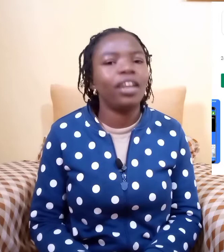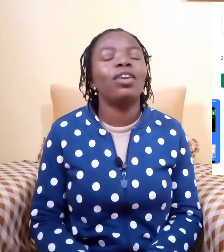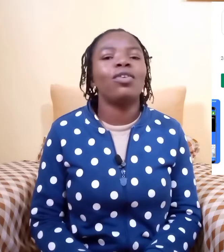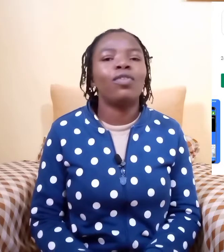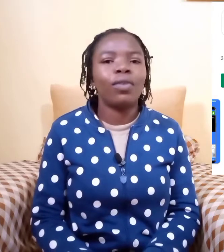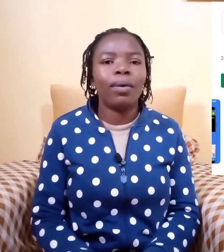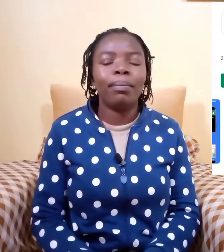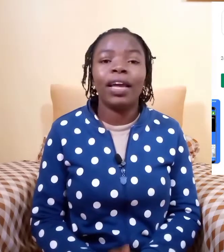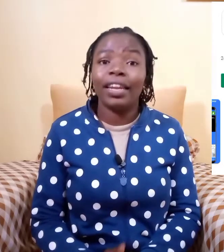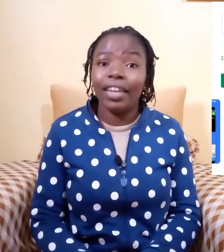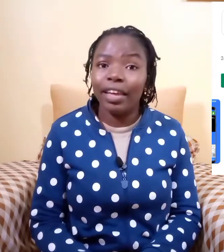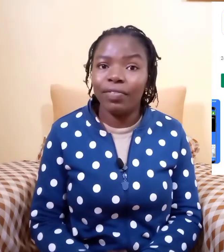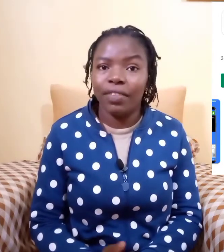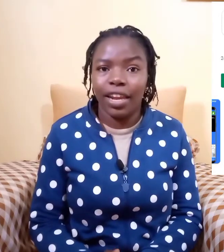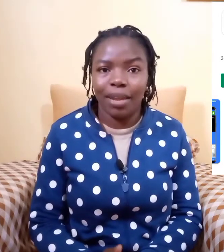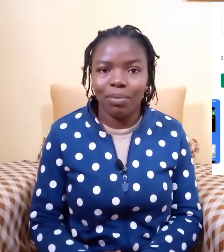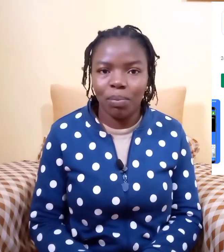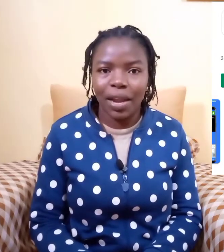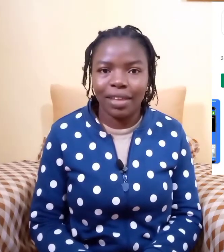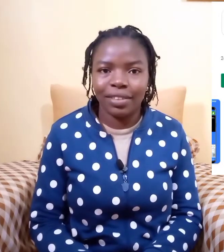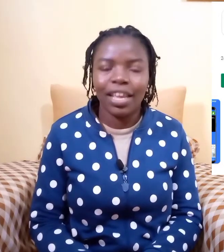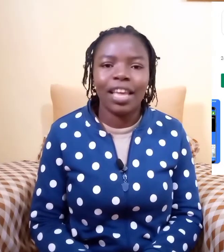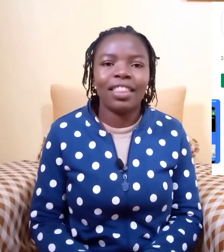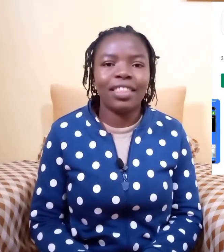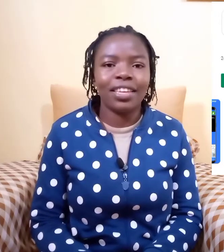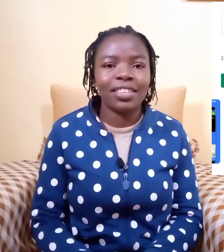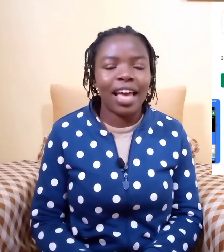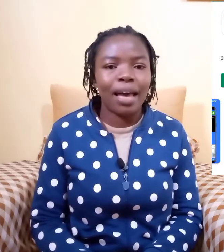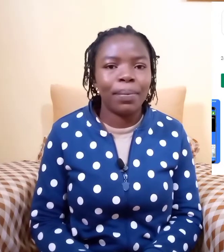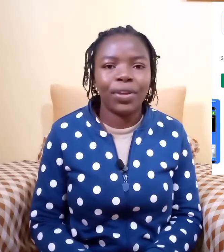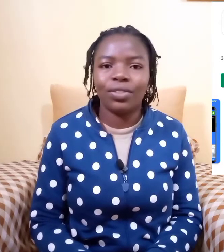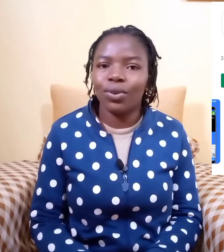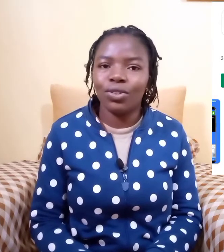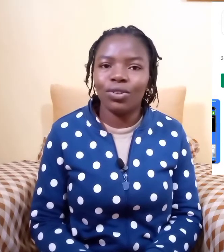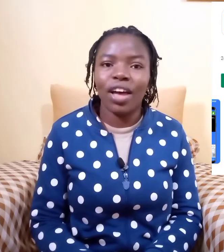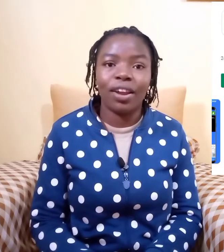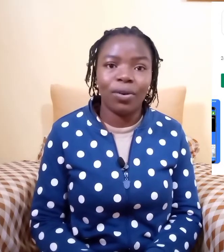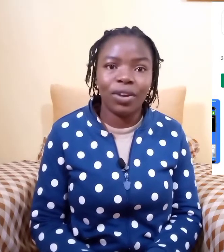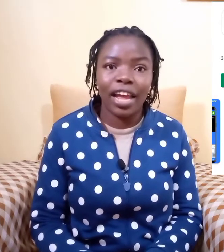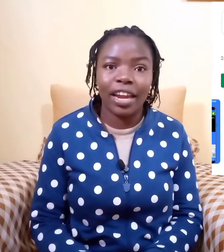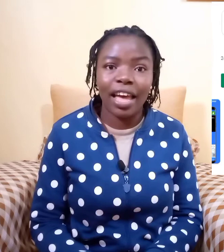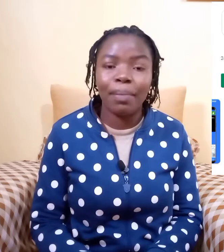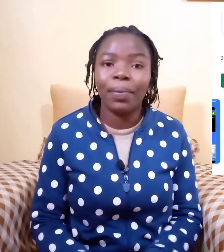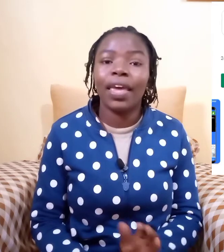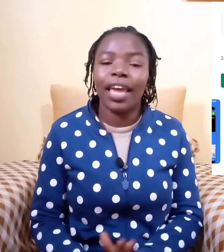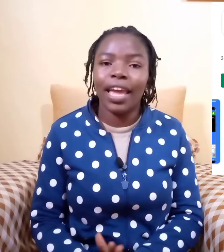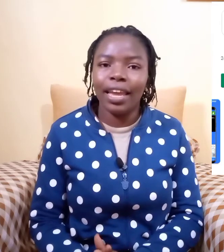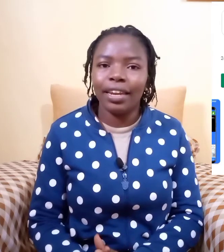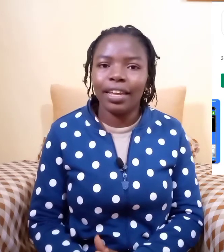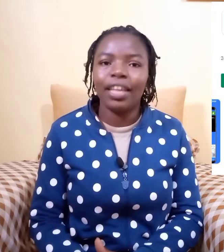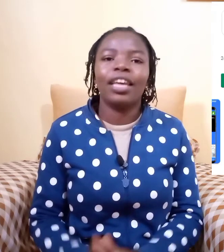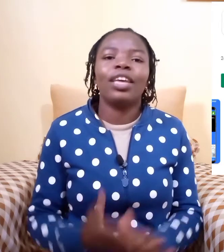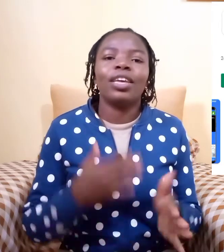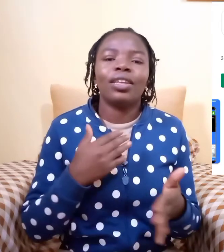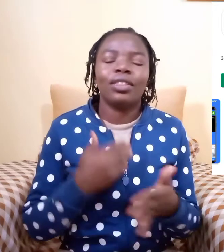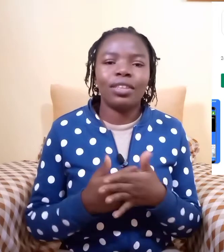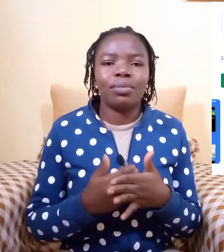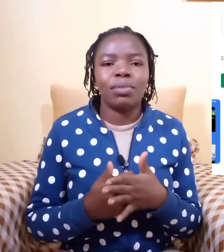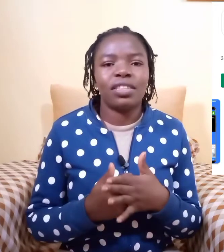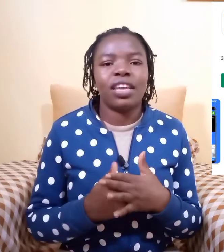from def elimu plus this app is also an online app and this means